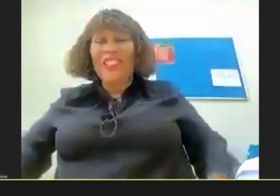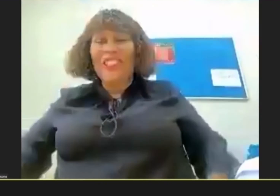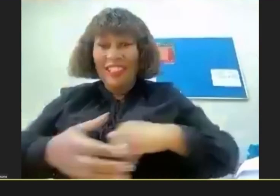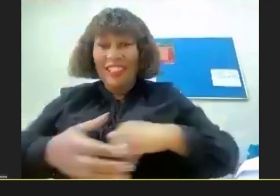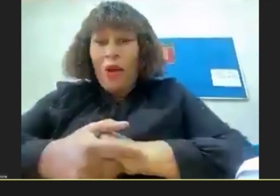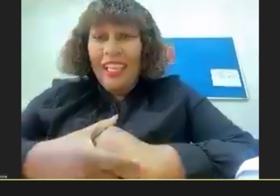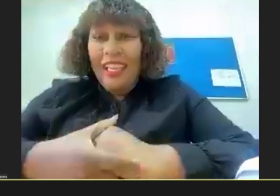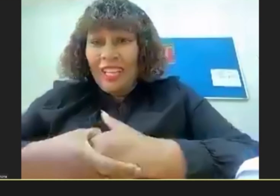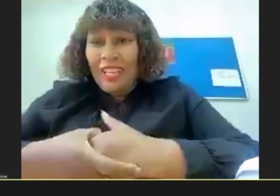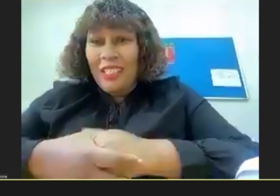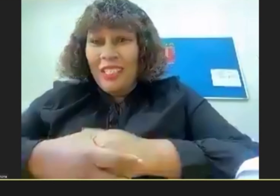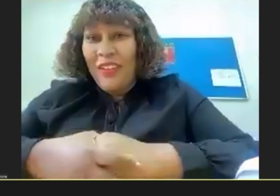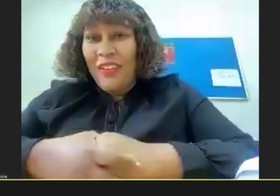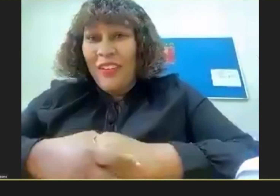Okay, can I shoot now? Yes